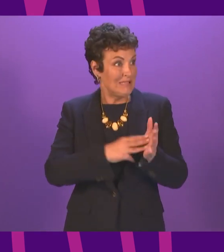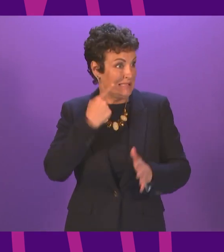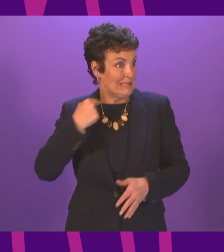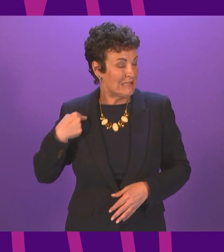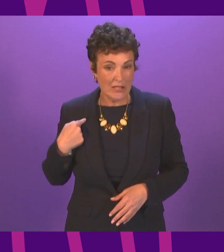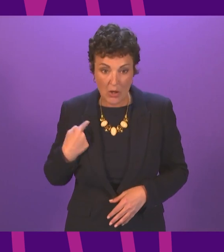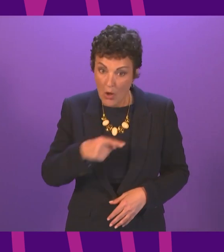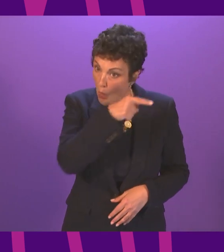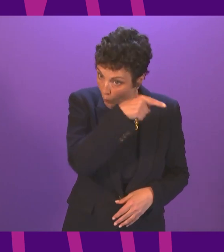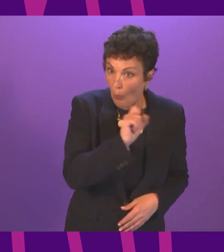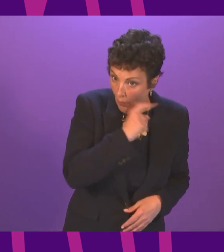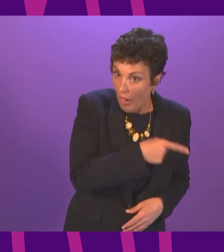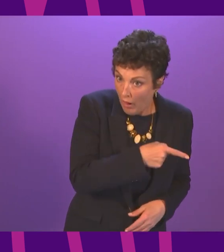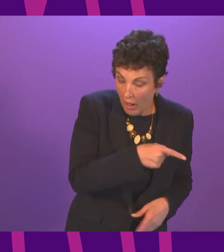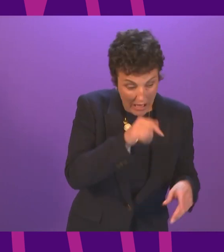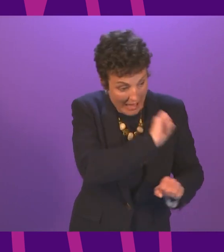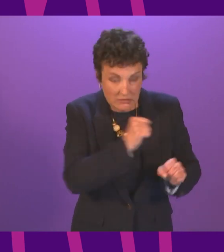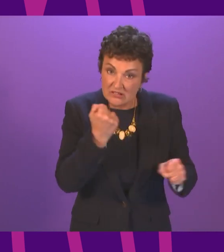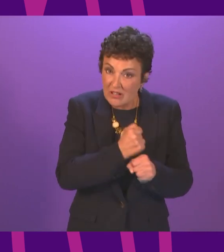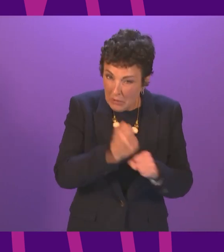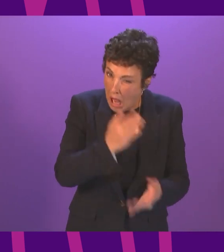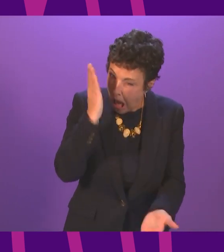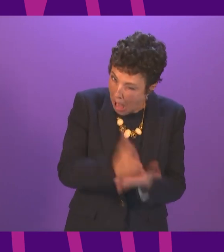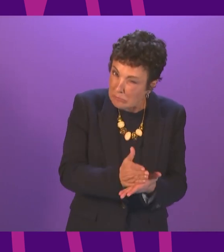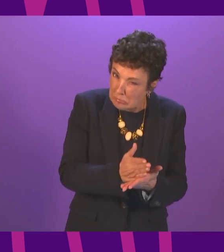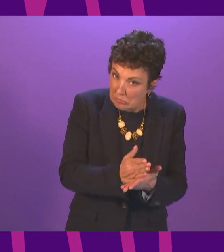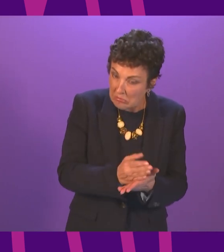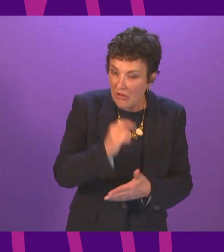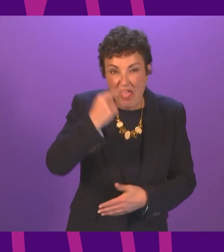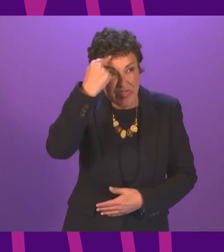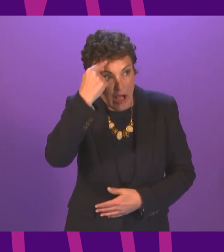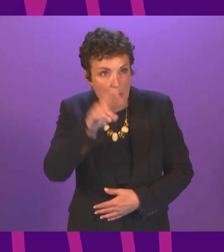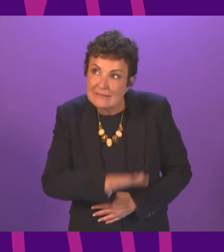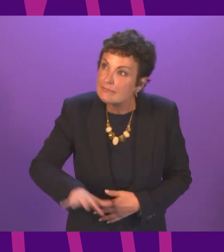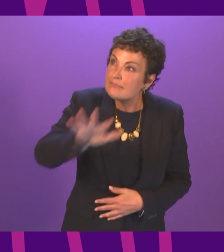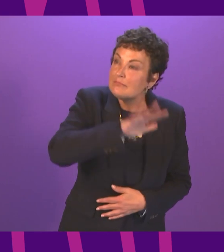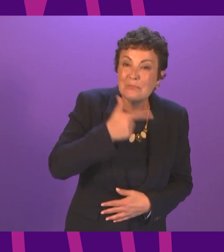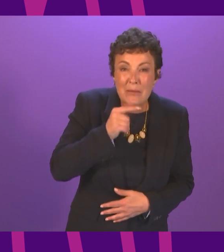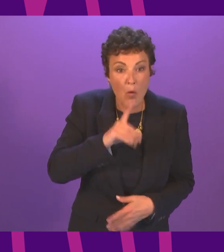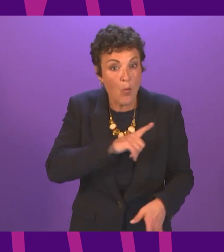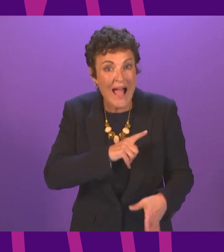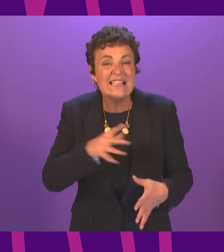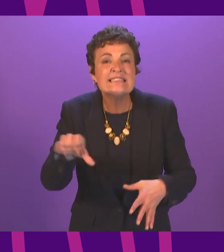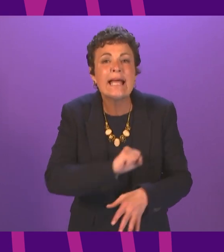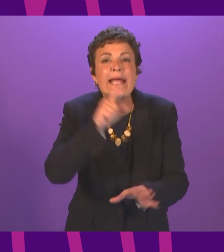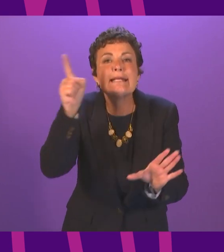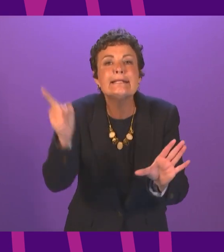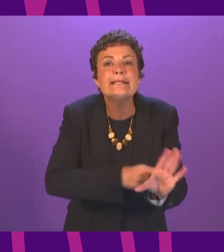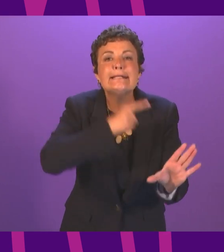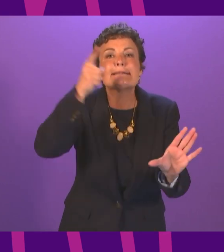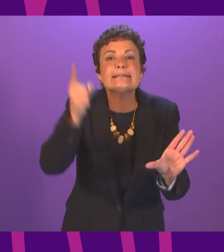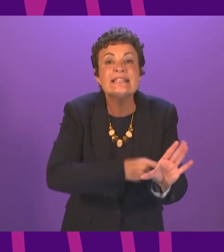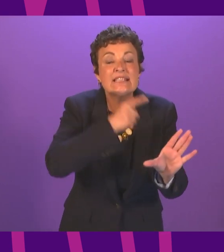he and will this government genuinely put the national interest first because it's going to take years